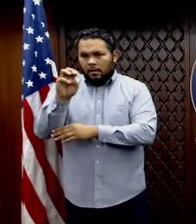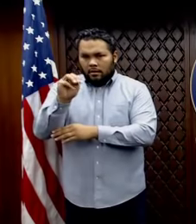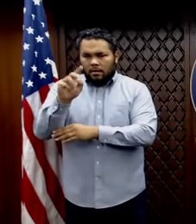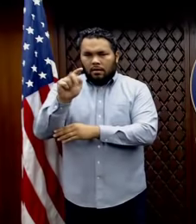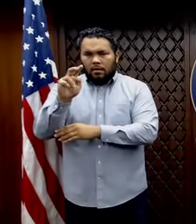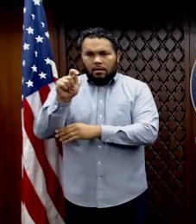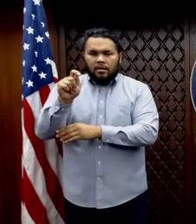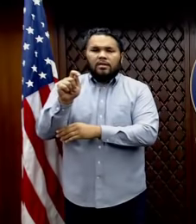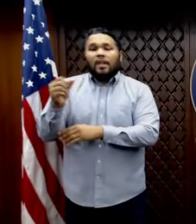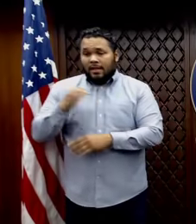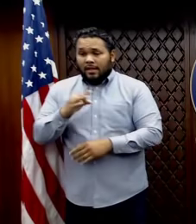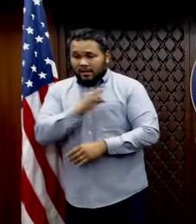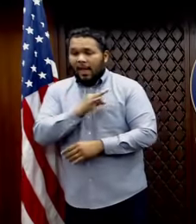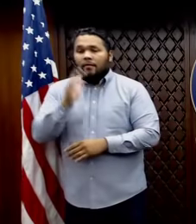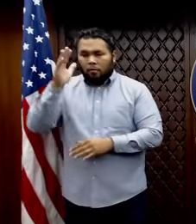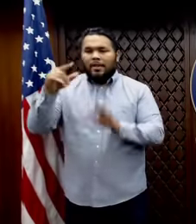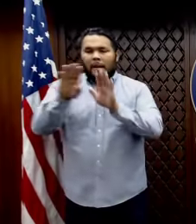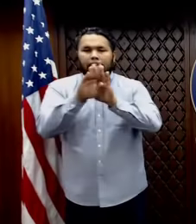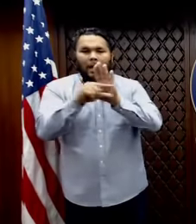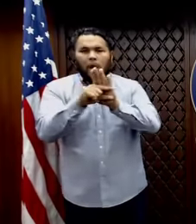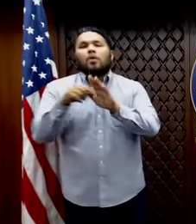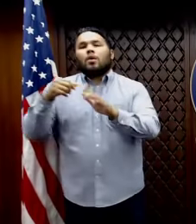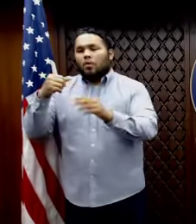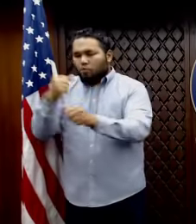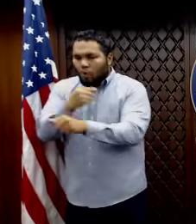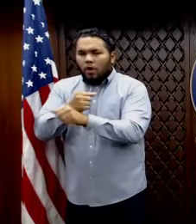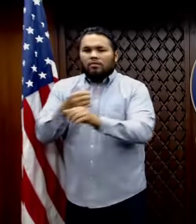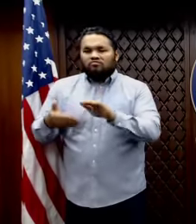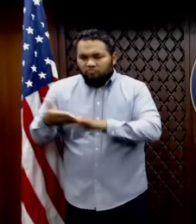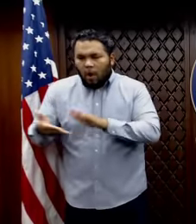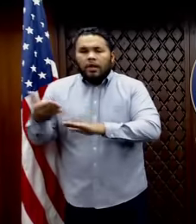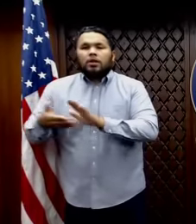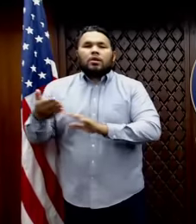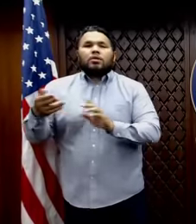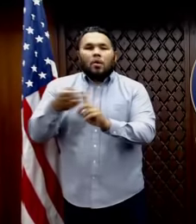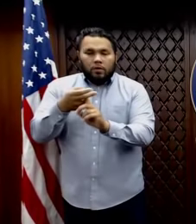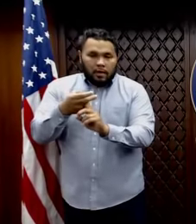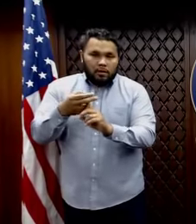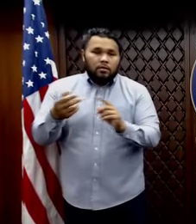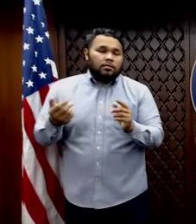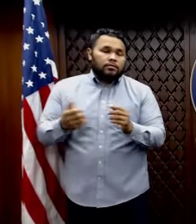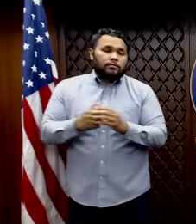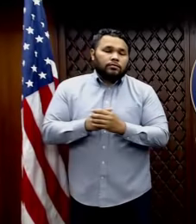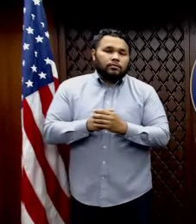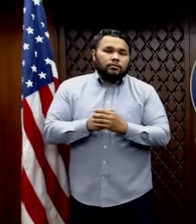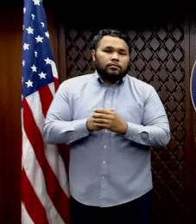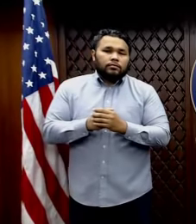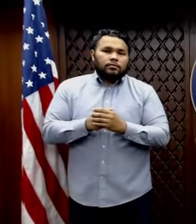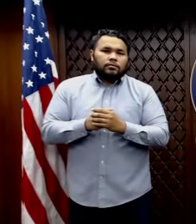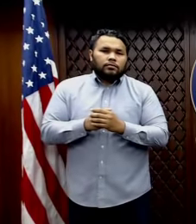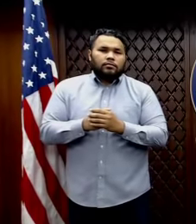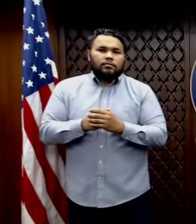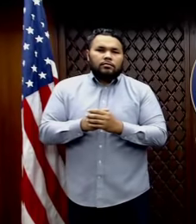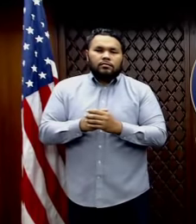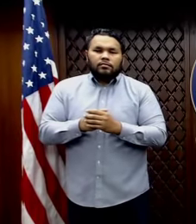background, running the hotel, any interactions, uh, with the sailors that are housed in these hotels, uh, will